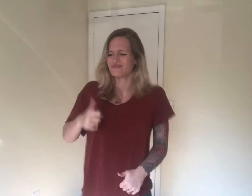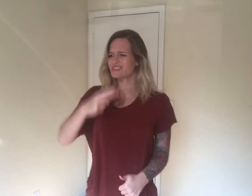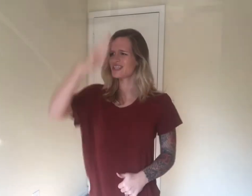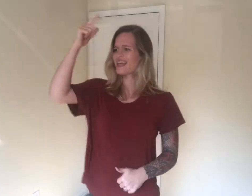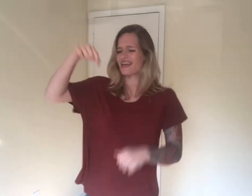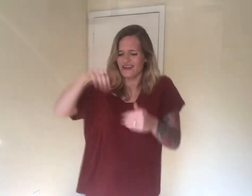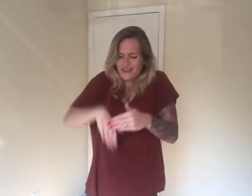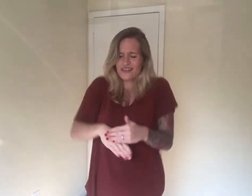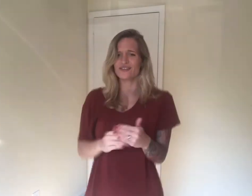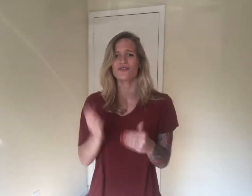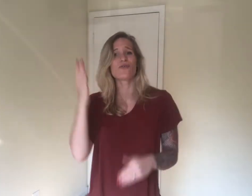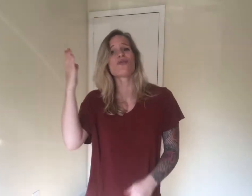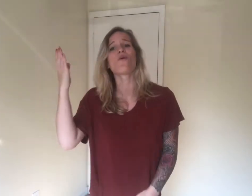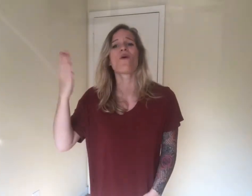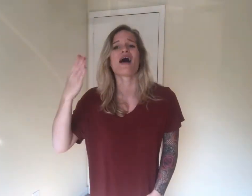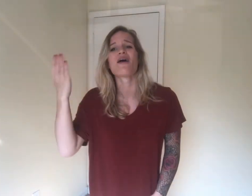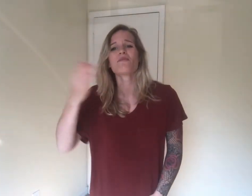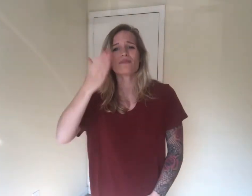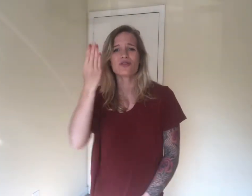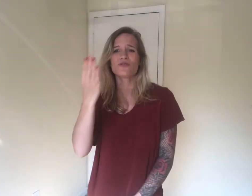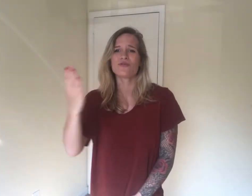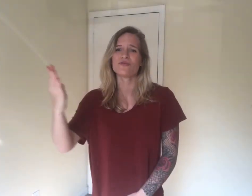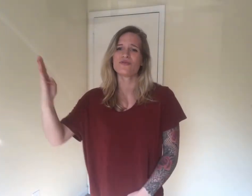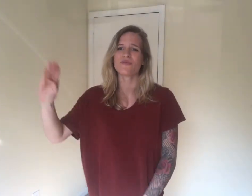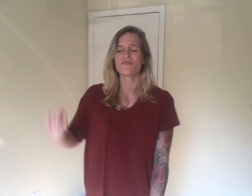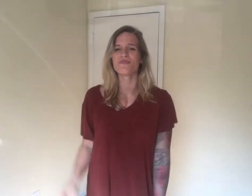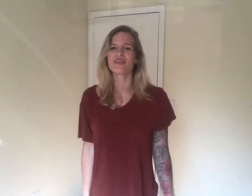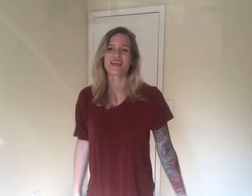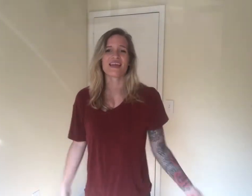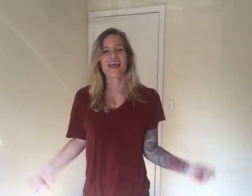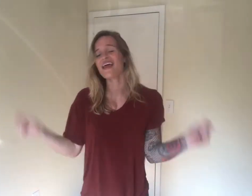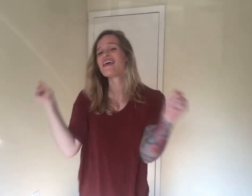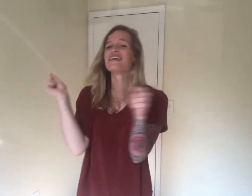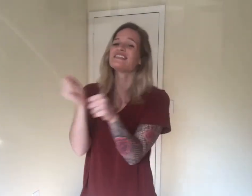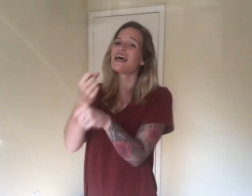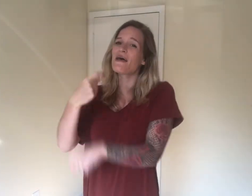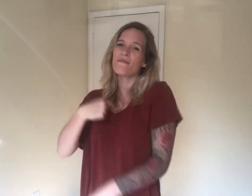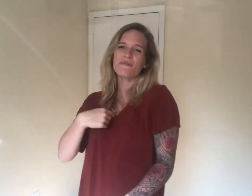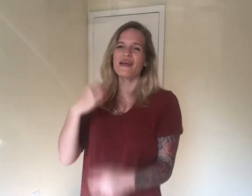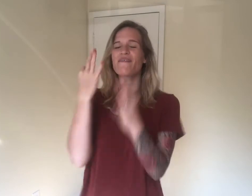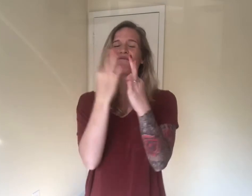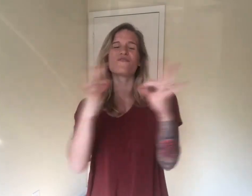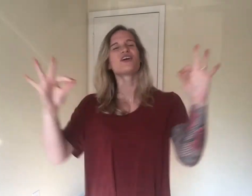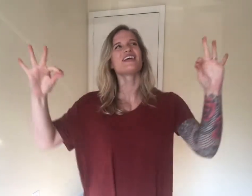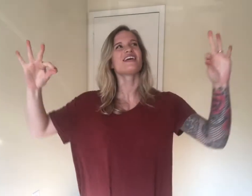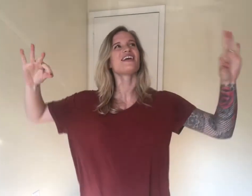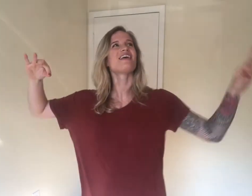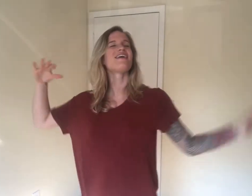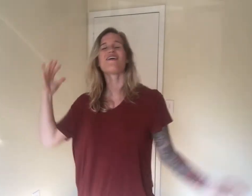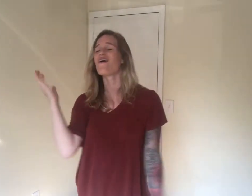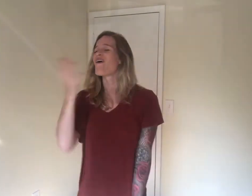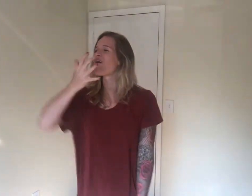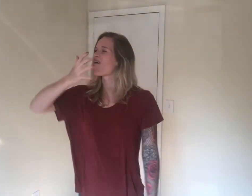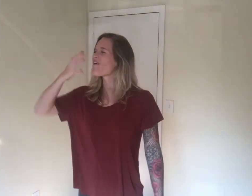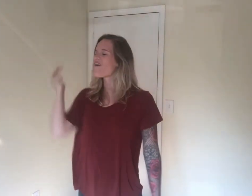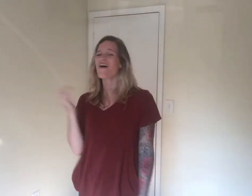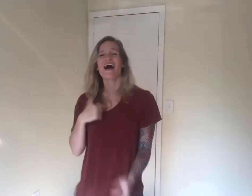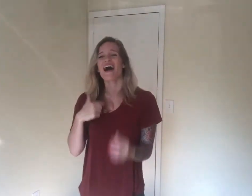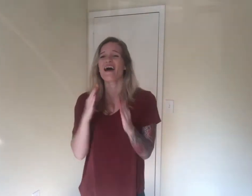you can Into the wild moon Set me free Oh I